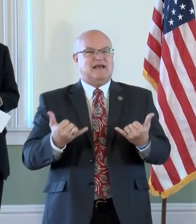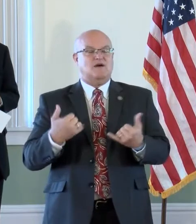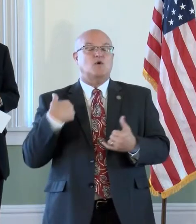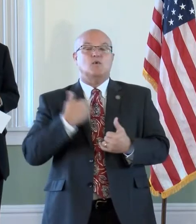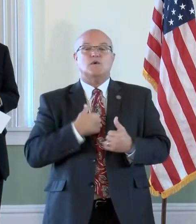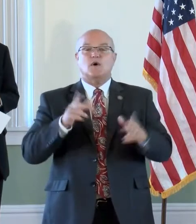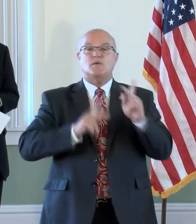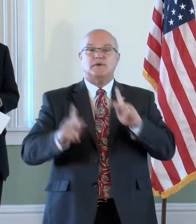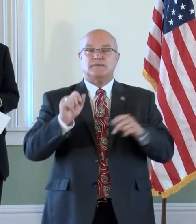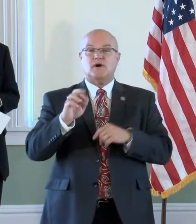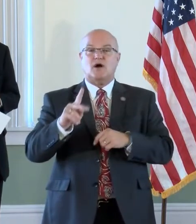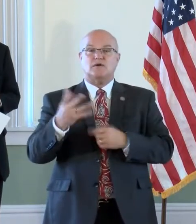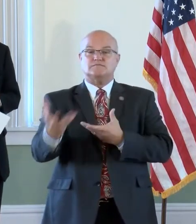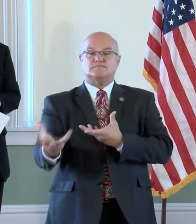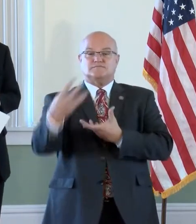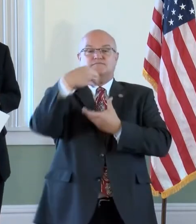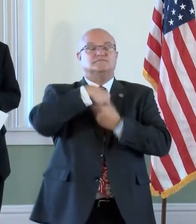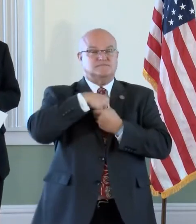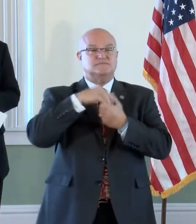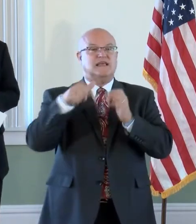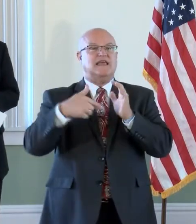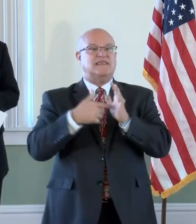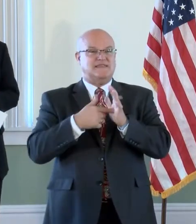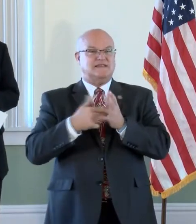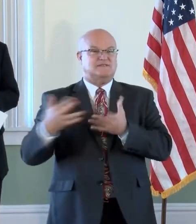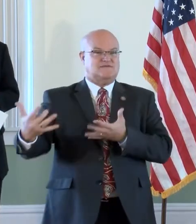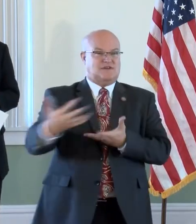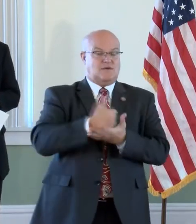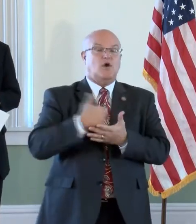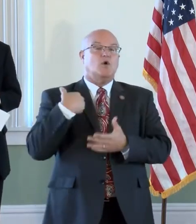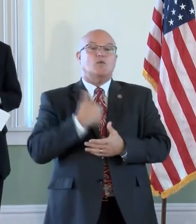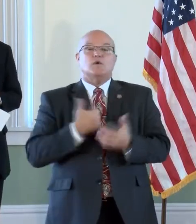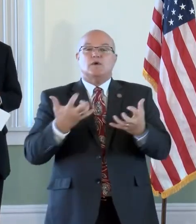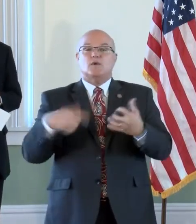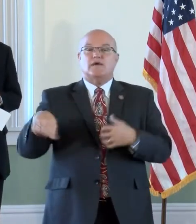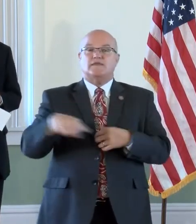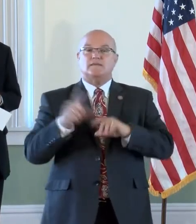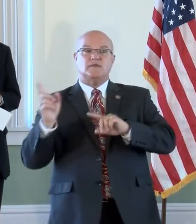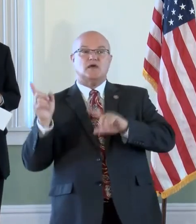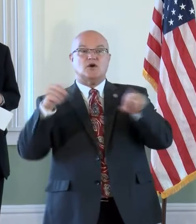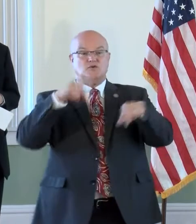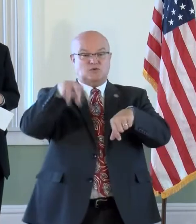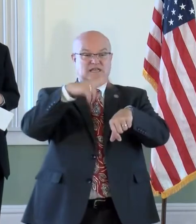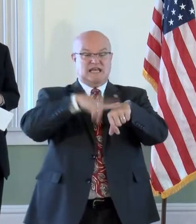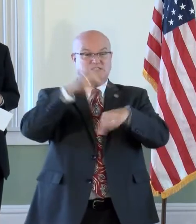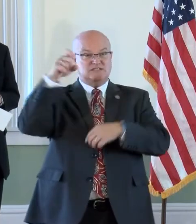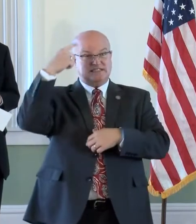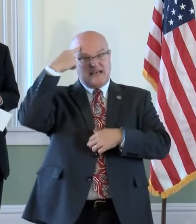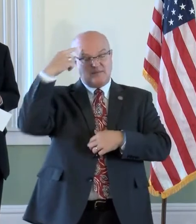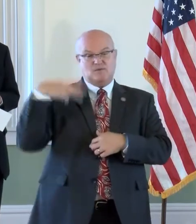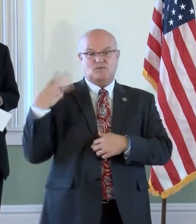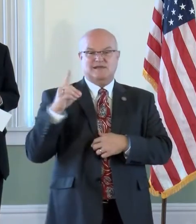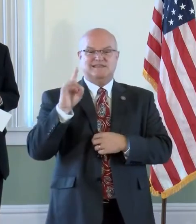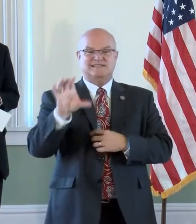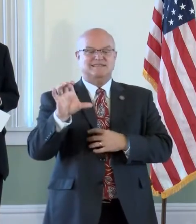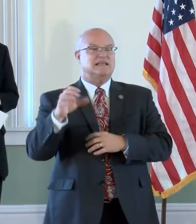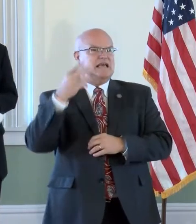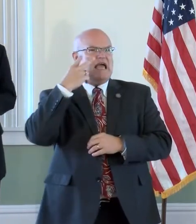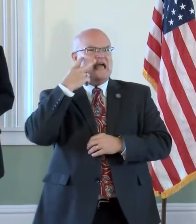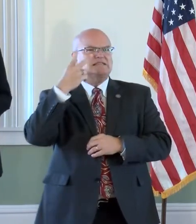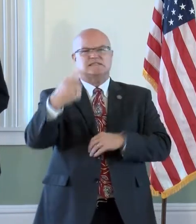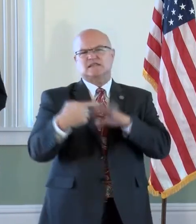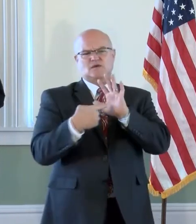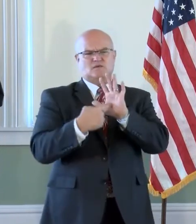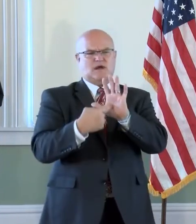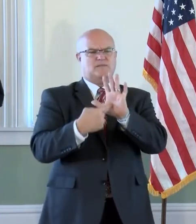way to participate in this campaign. We want them, when they go to our nation's Capitol, and they see the